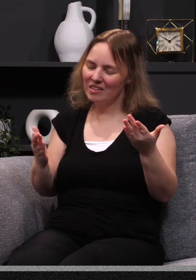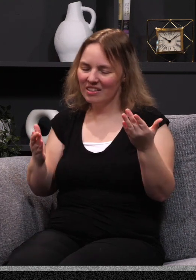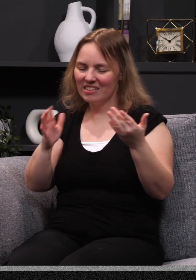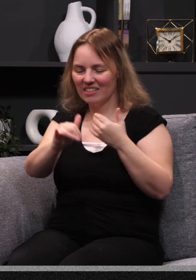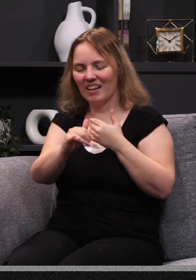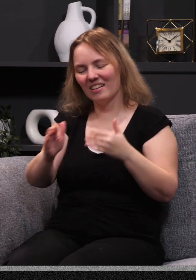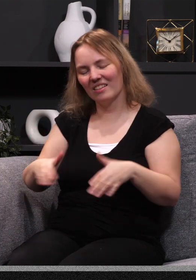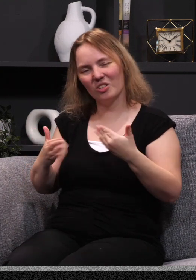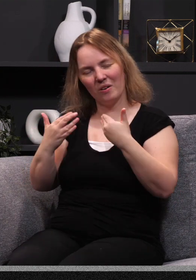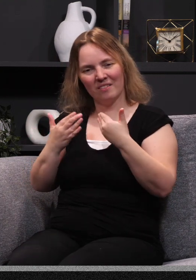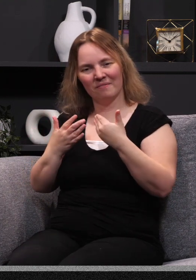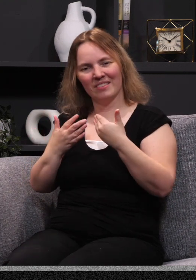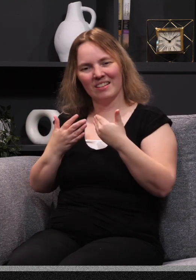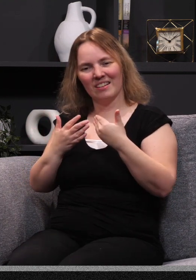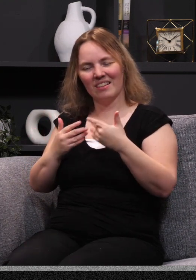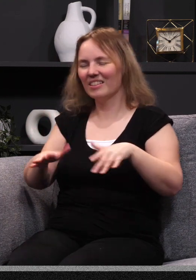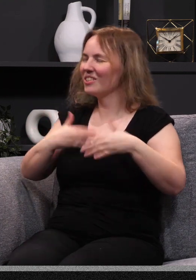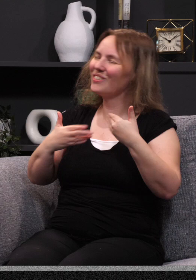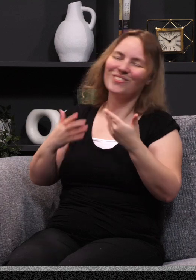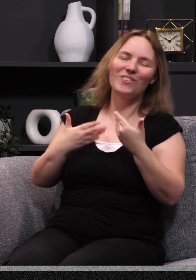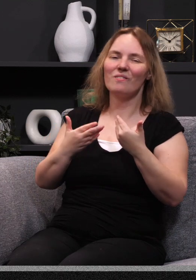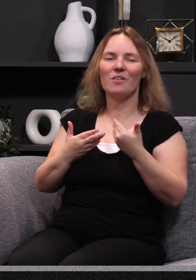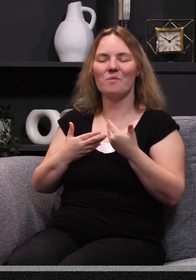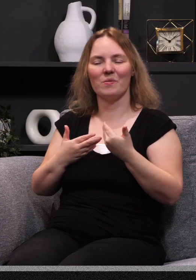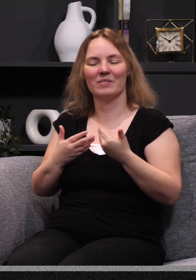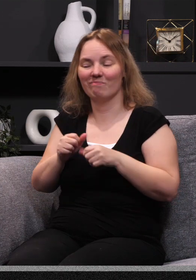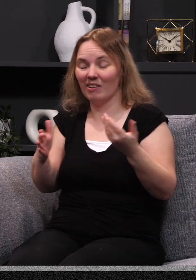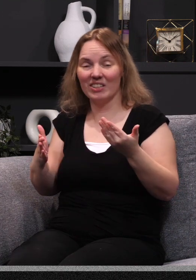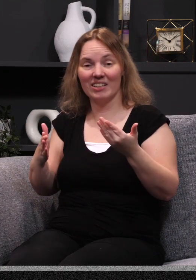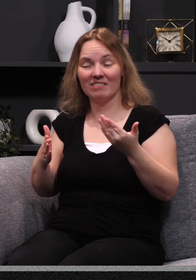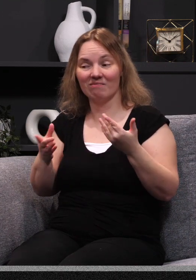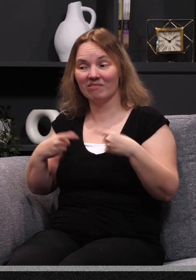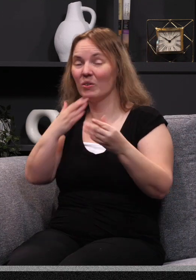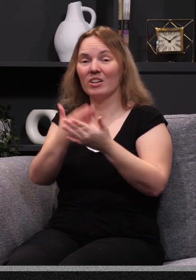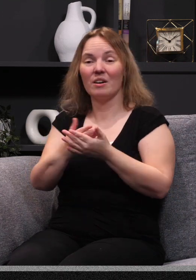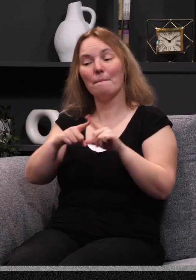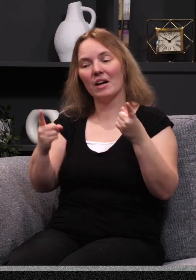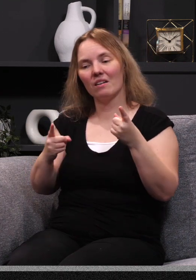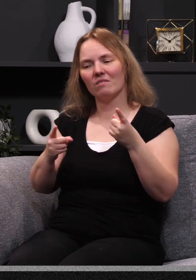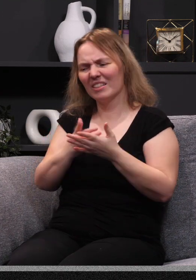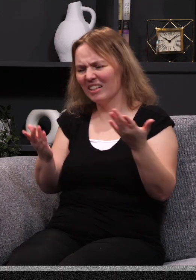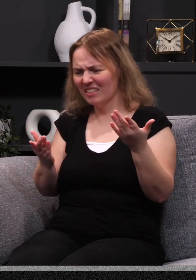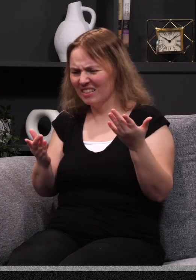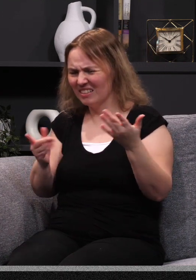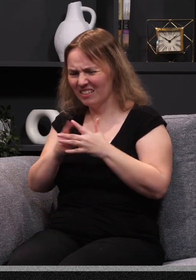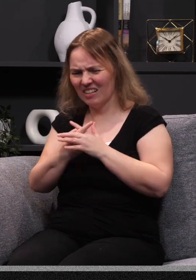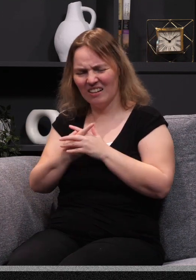it's one thing to kind of stay in the joy, to have a joyful disposition when everything is going well. But when things start falling